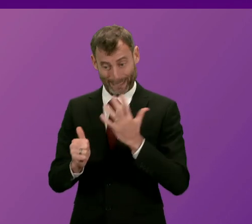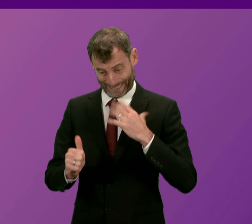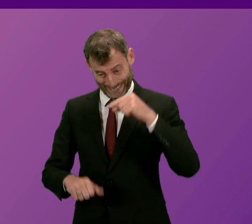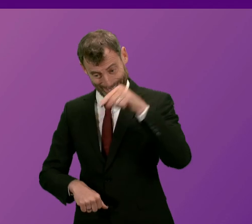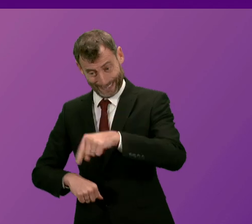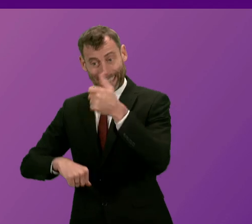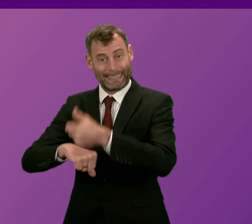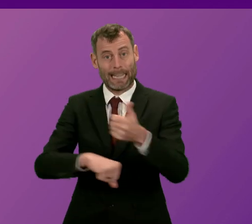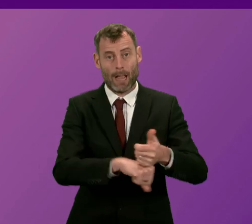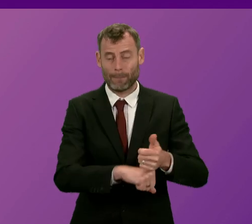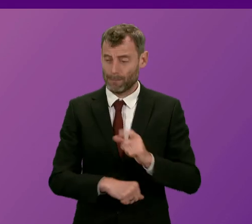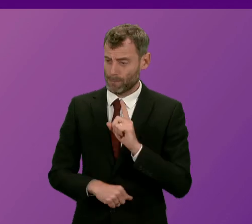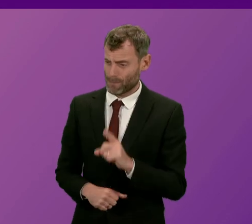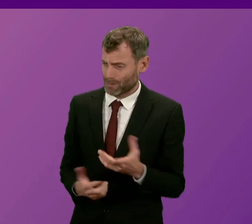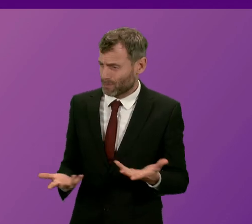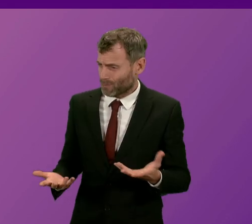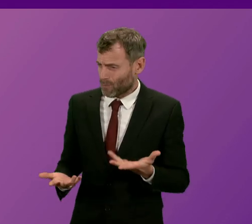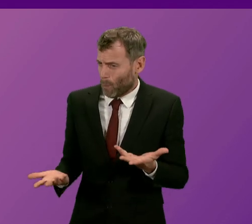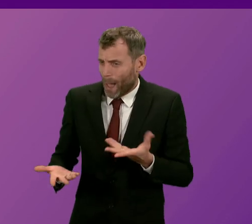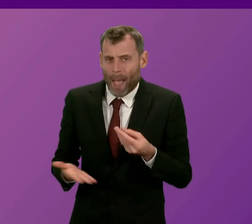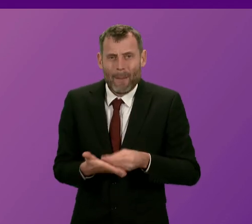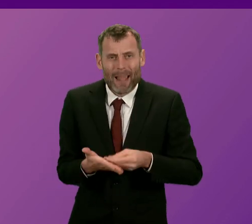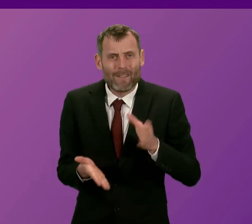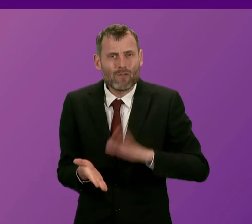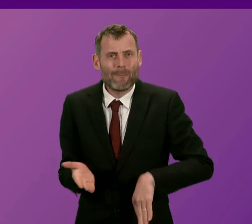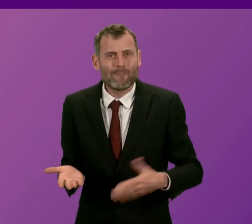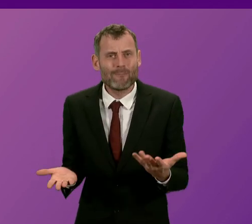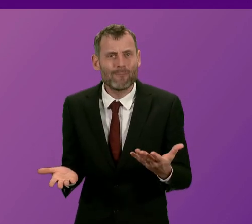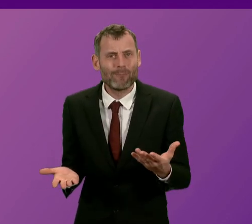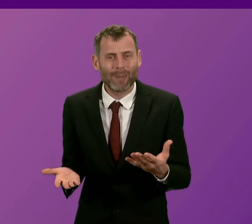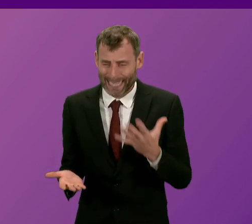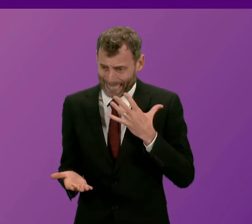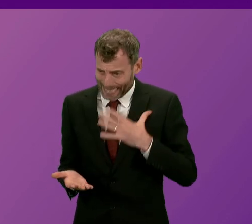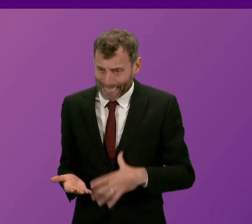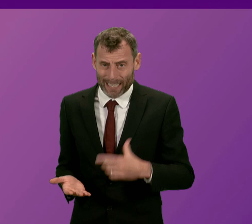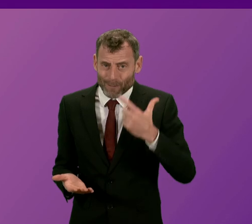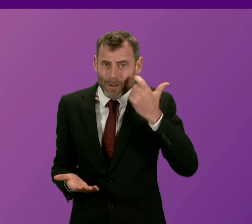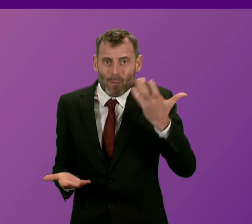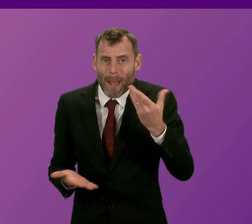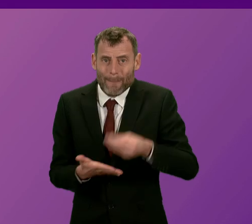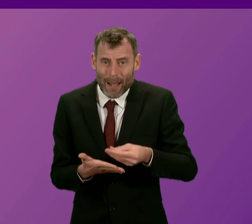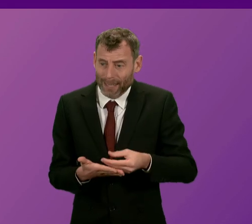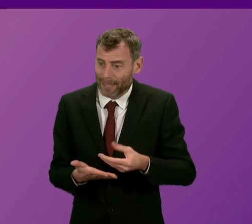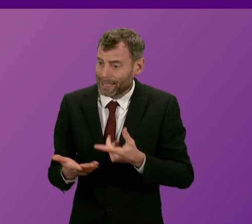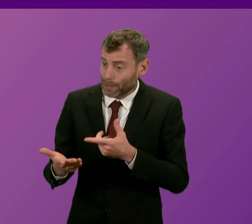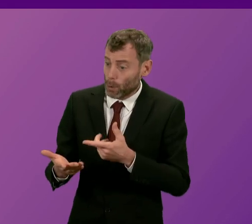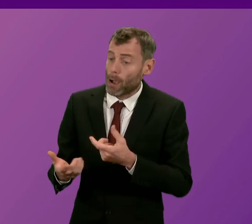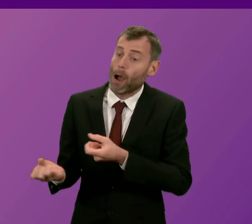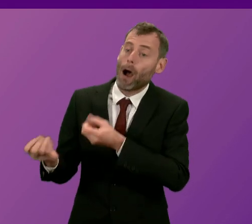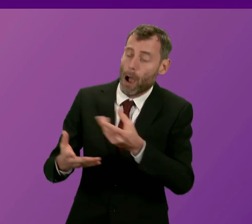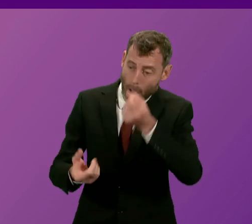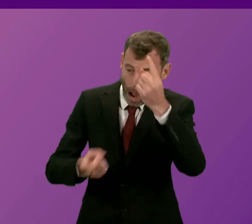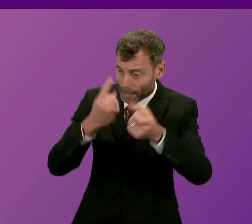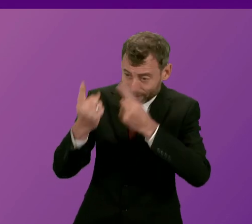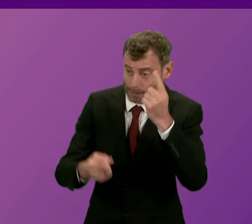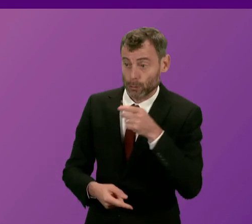To find the resources for that without supporting us in having the means to do so. Now Mr Whittle's party